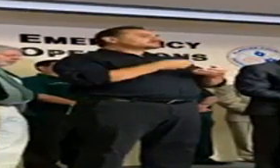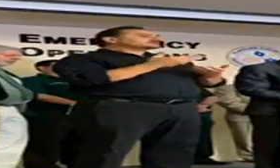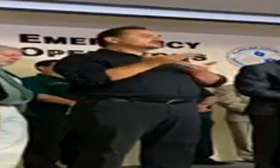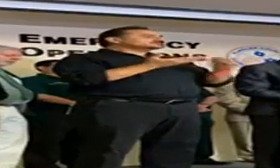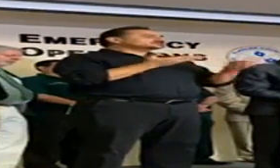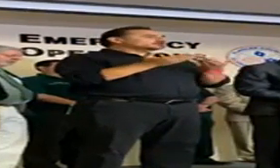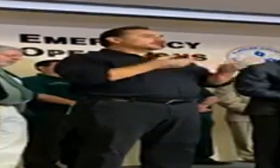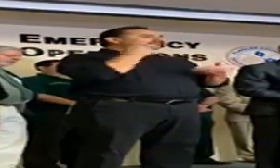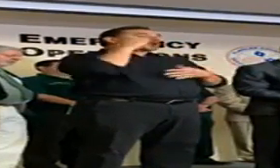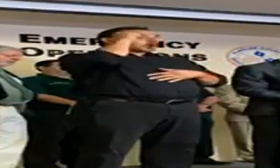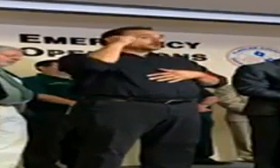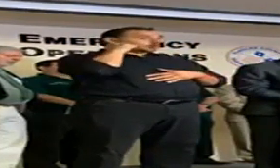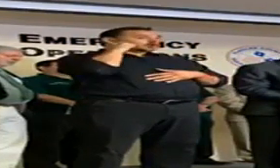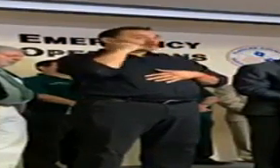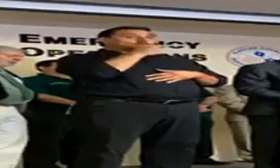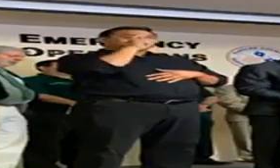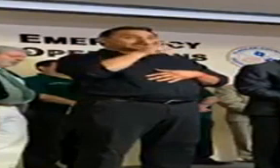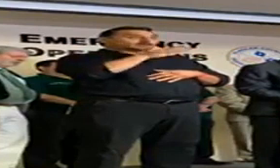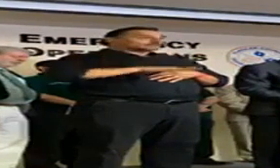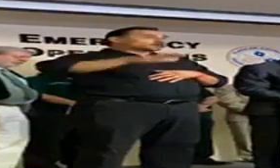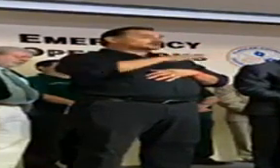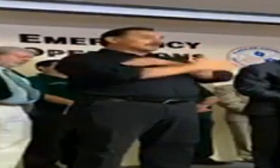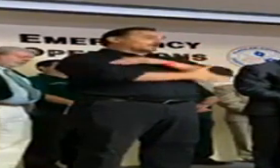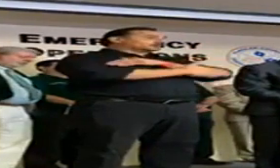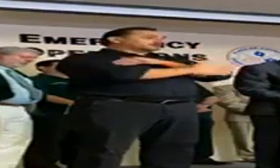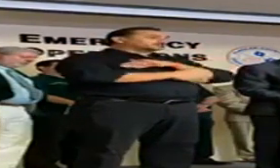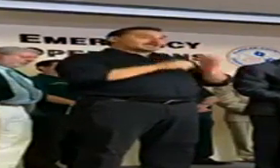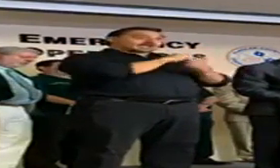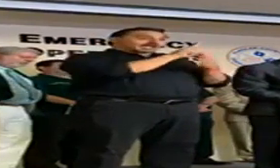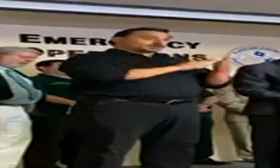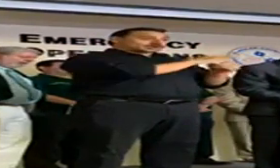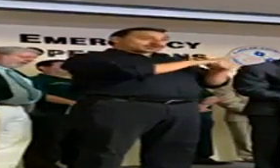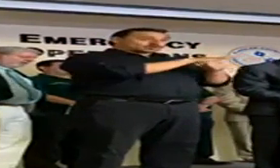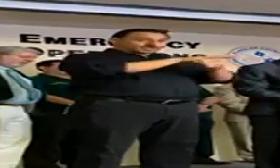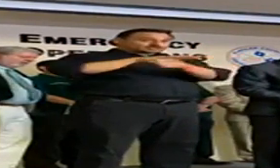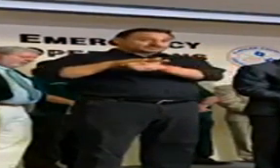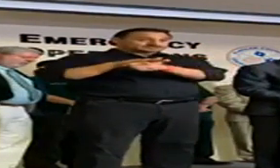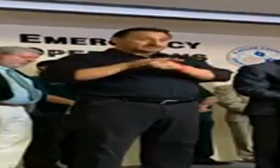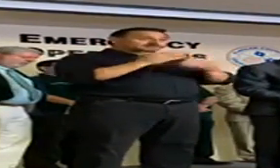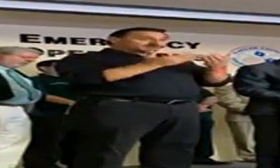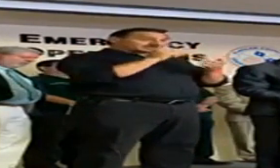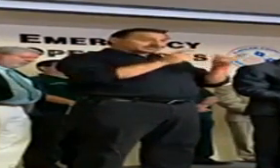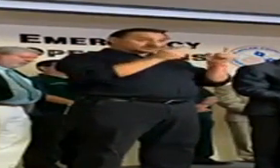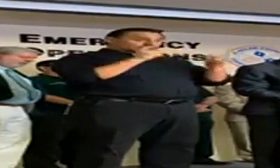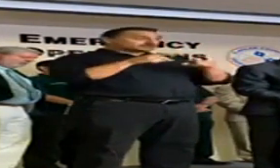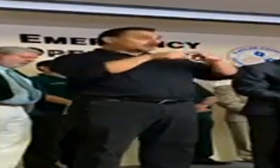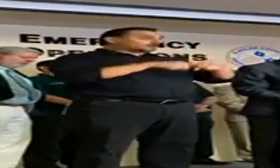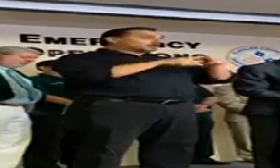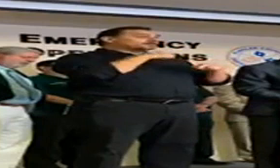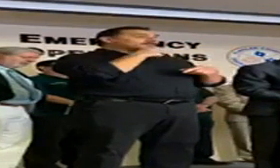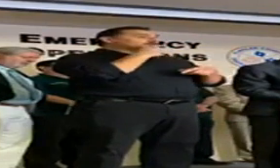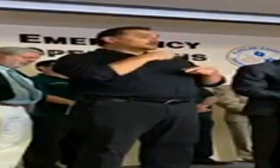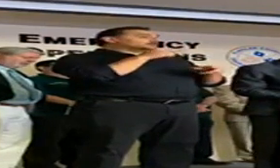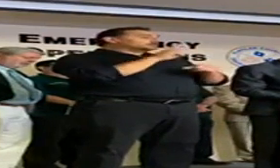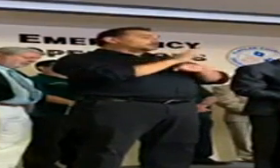services for adults in need across the county. The hours and locations may need adjusting depending on the public's use of